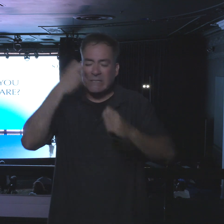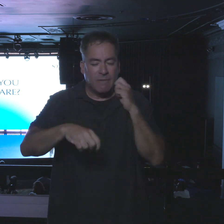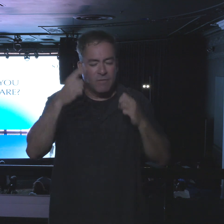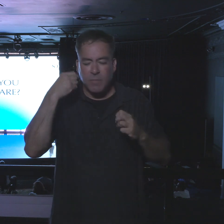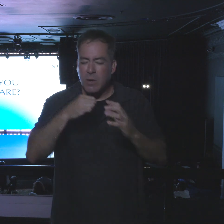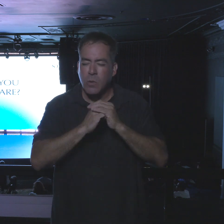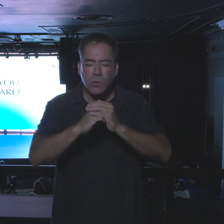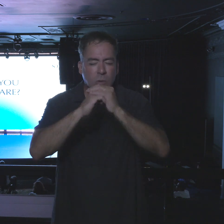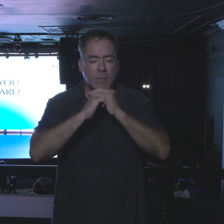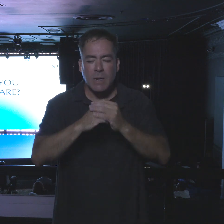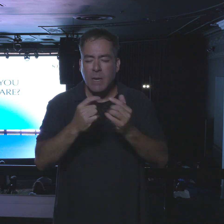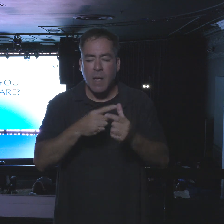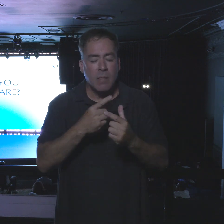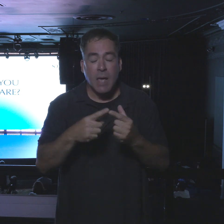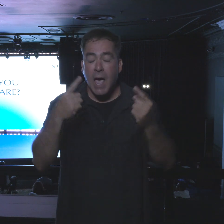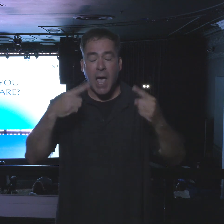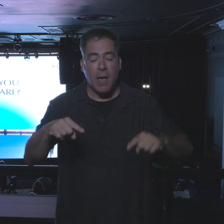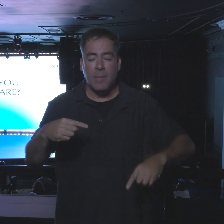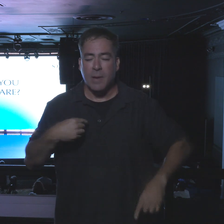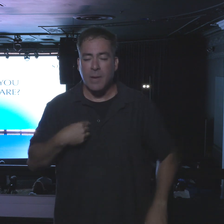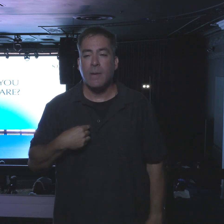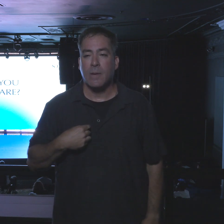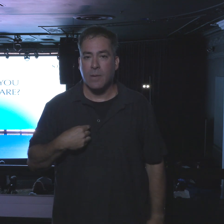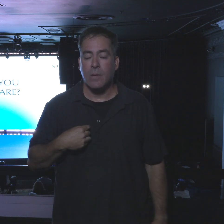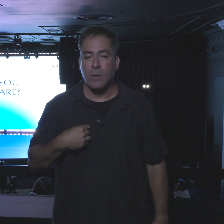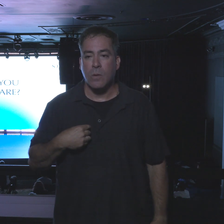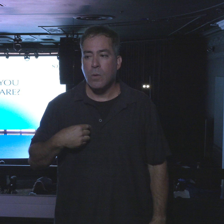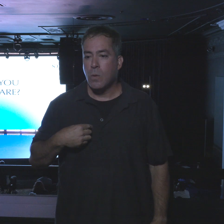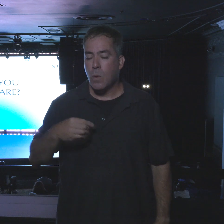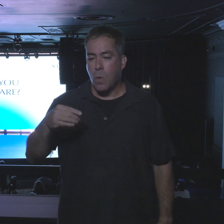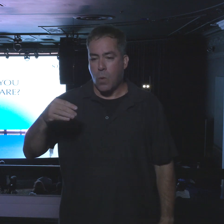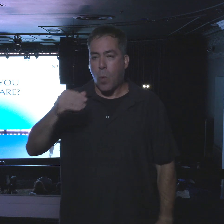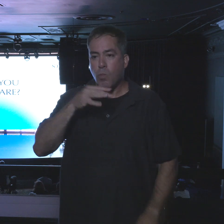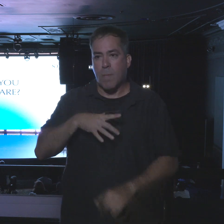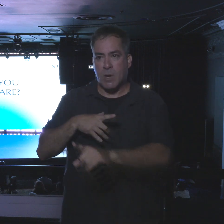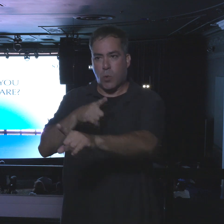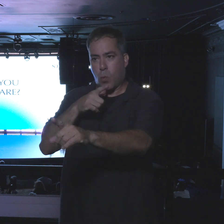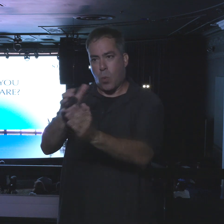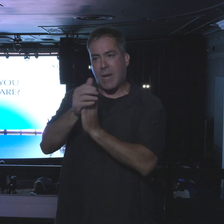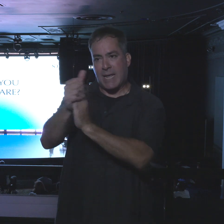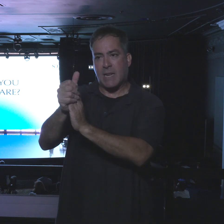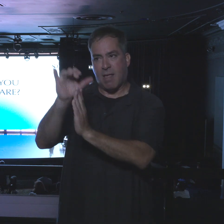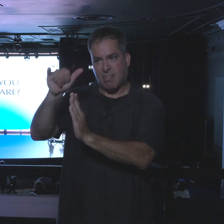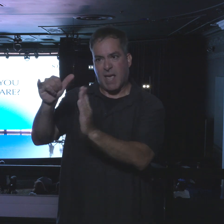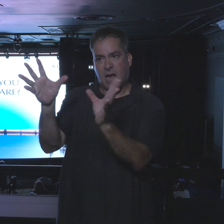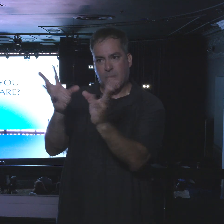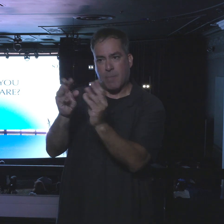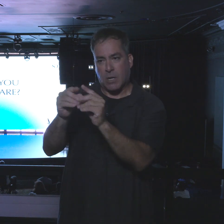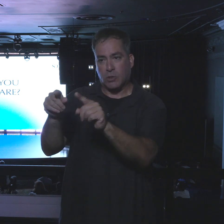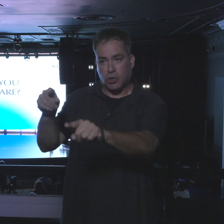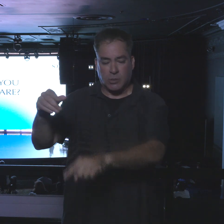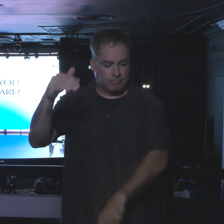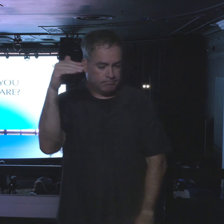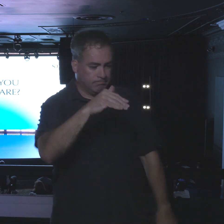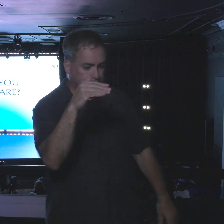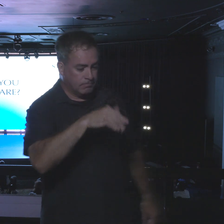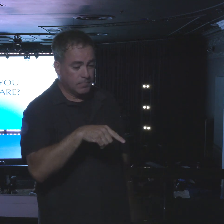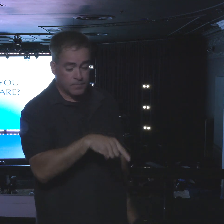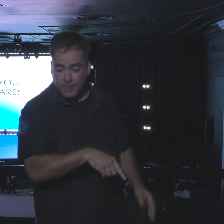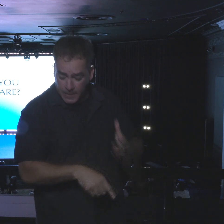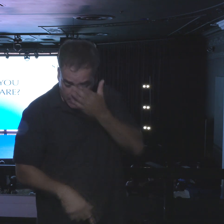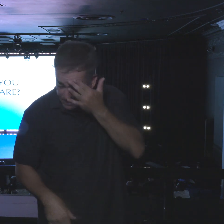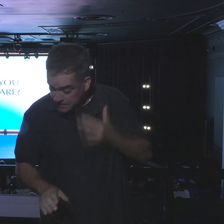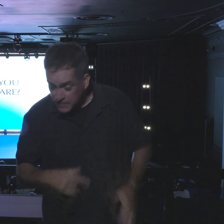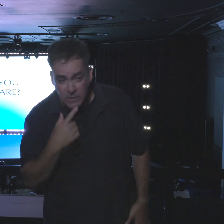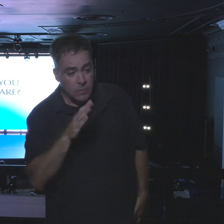And all of a sudden, the woman pastor who's heading the conference, she said, she taps me on the shoulder. She says, listen,